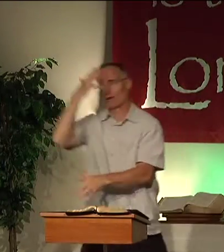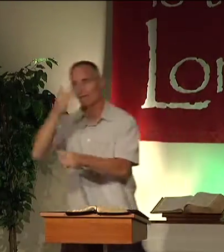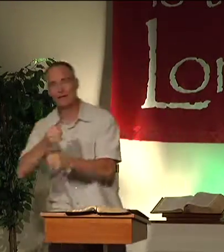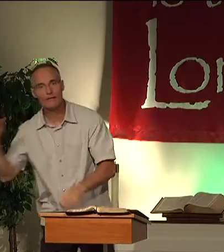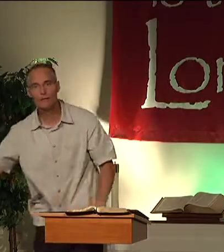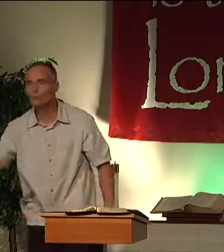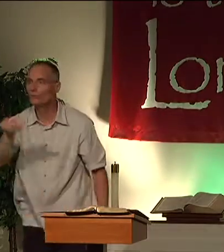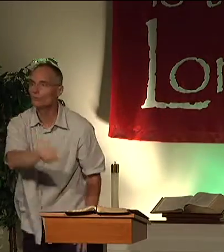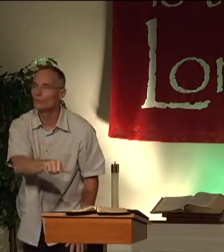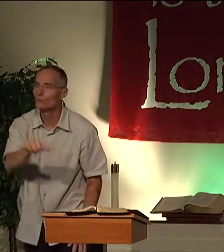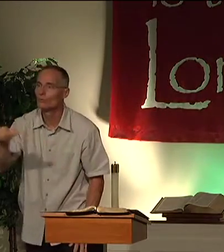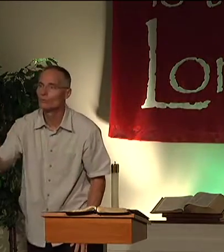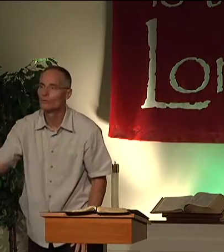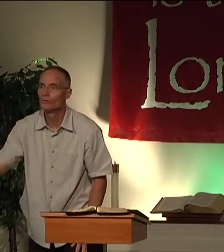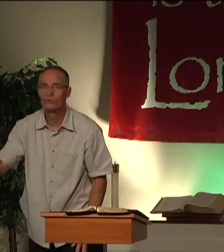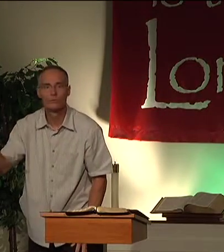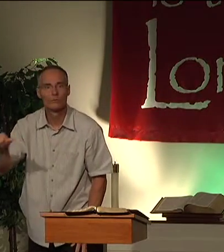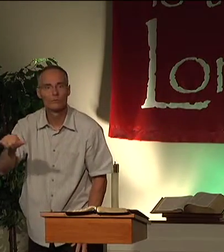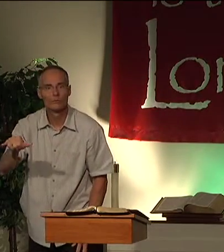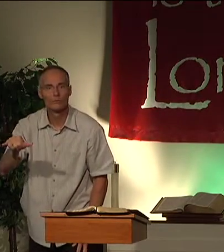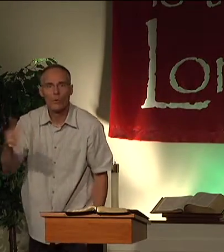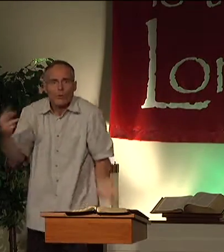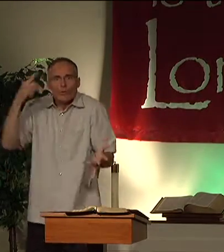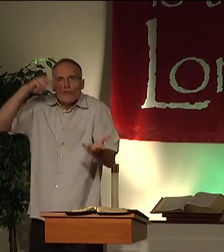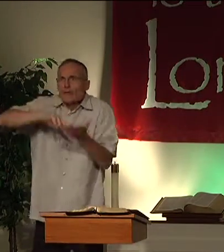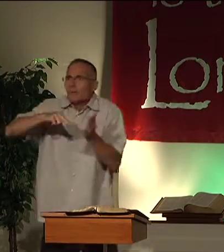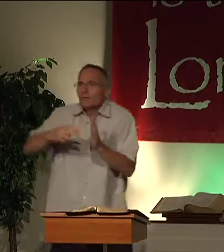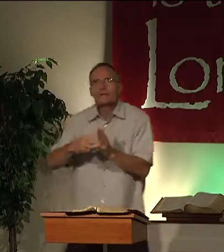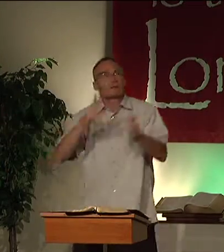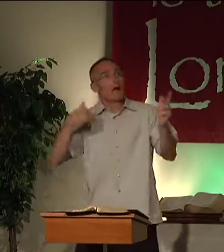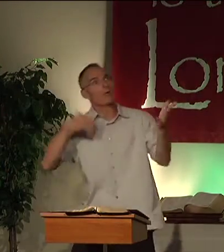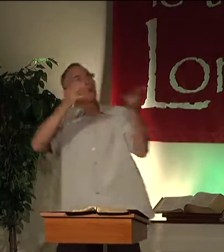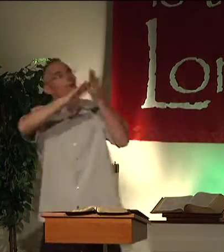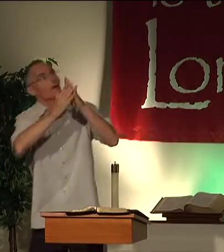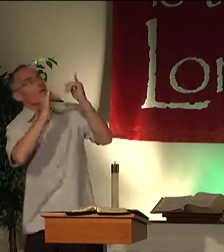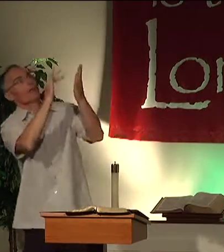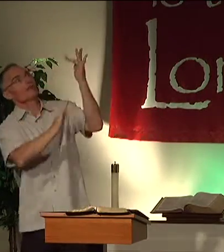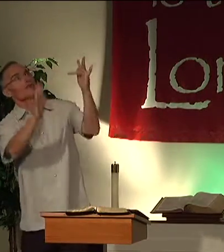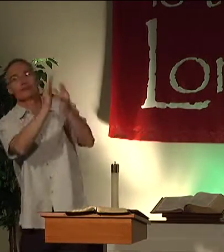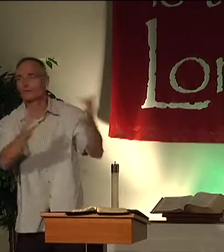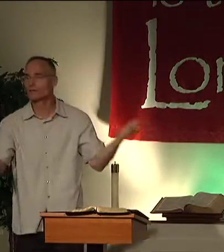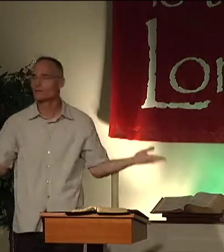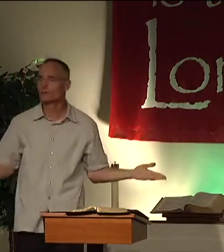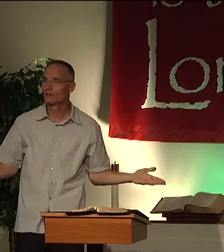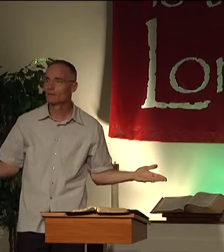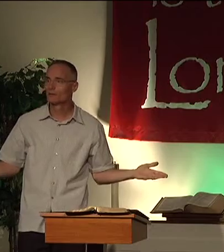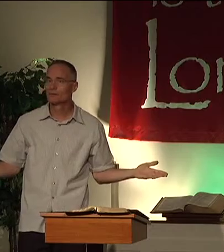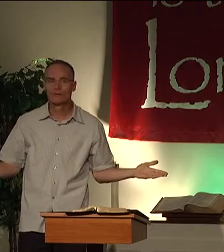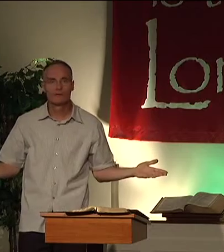suffer for our faith as well. What do you think it means? I want to become like Jesus.